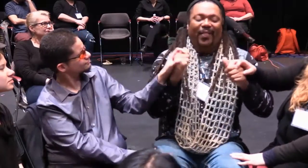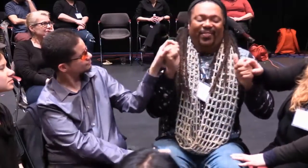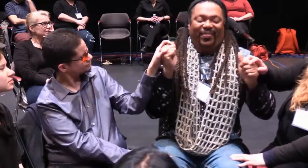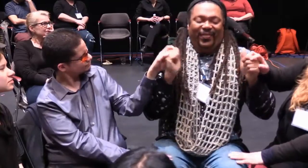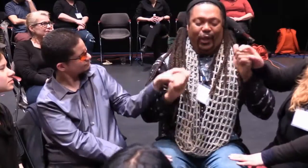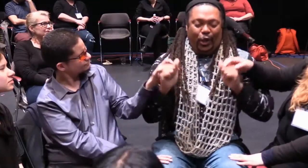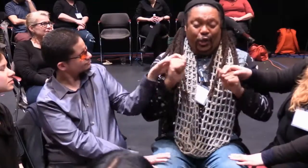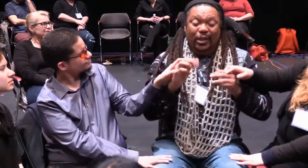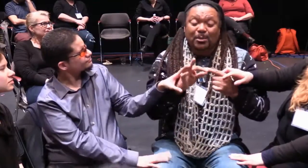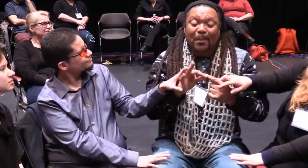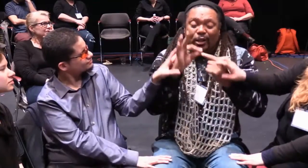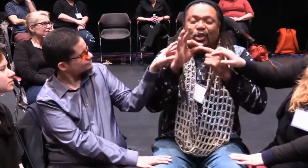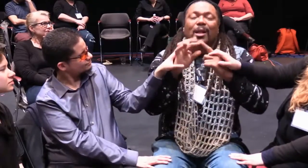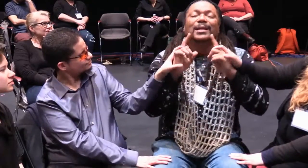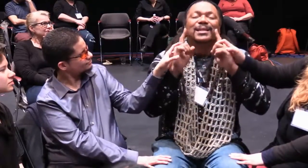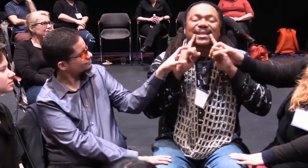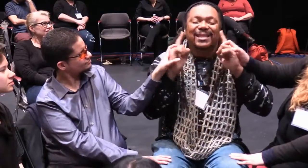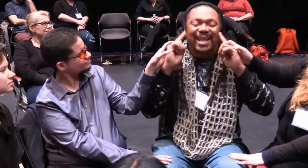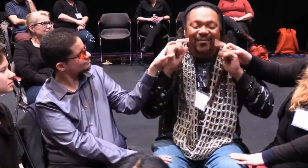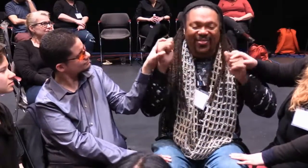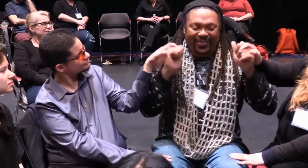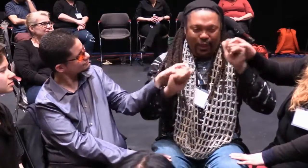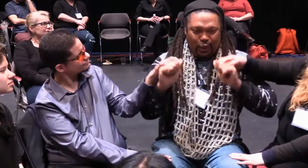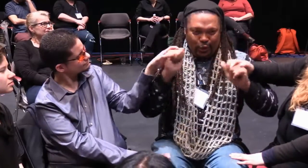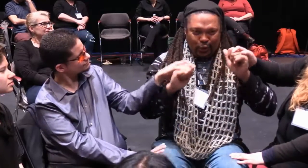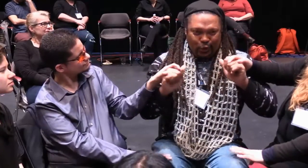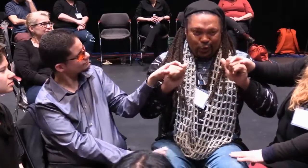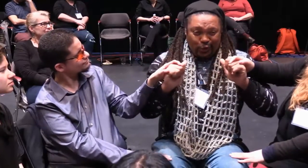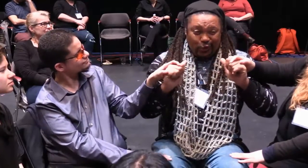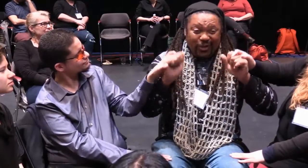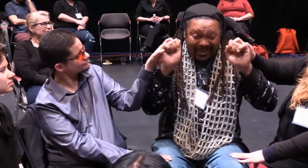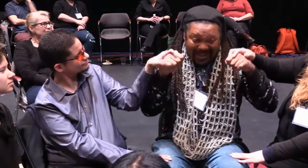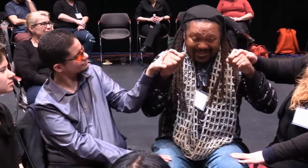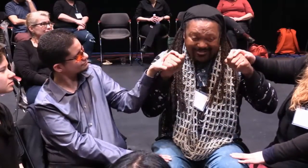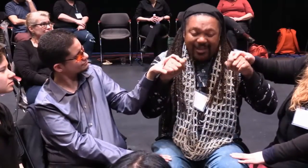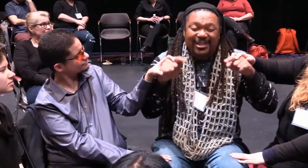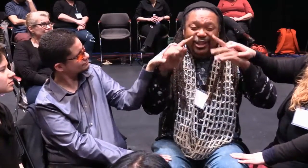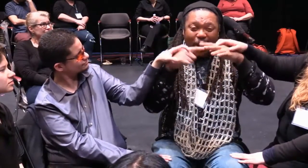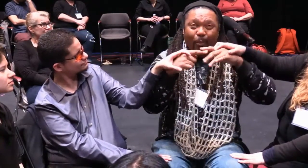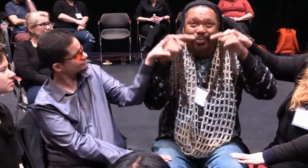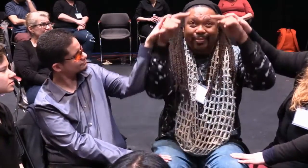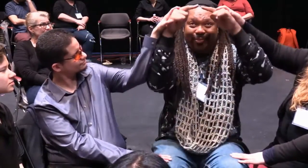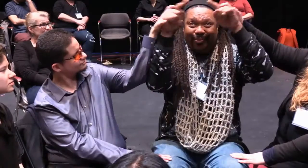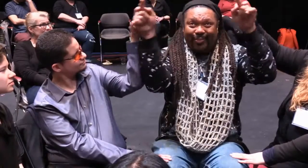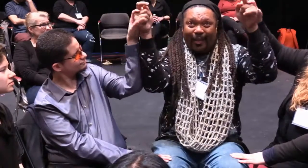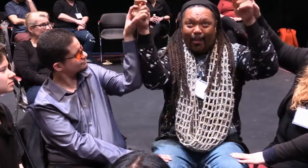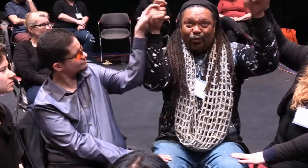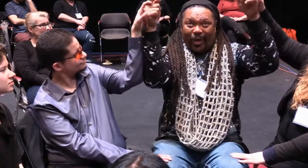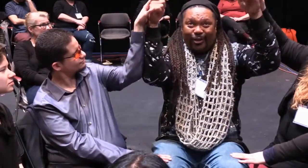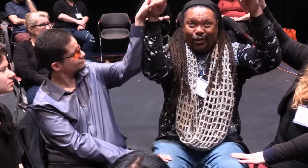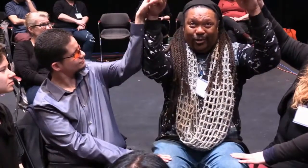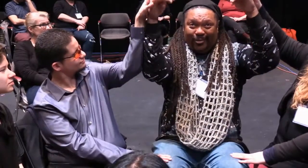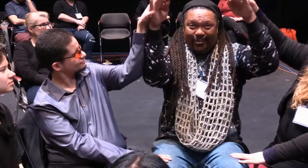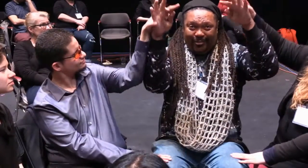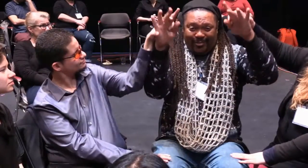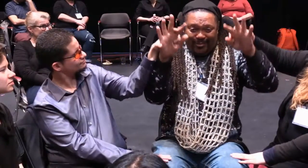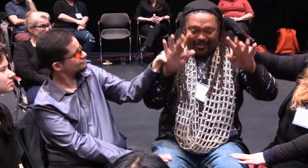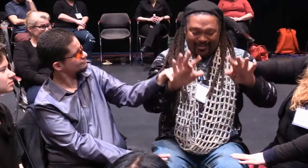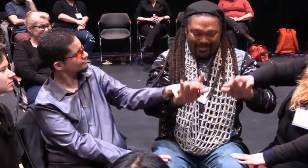changes and evolves. And when we're talking about the theater, specifically deaf theater, by default,